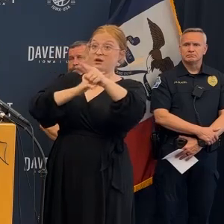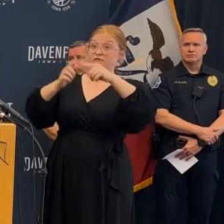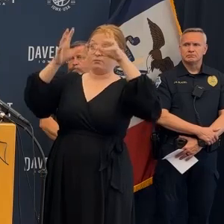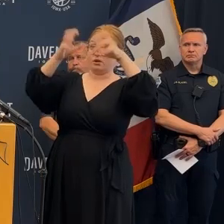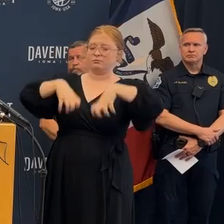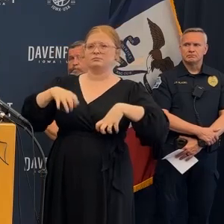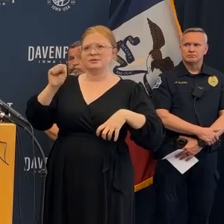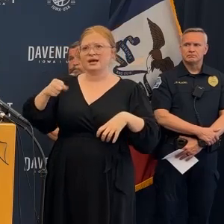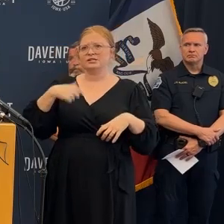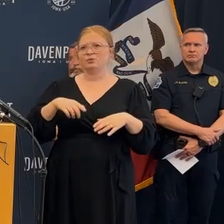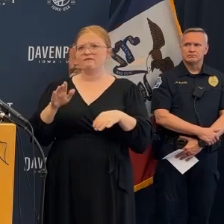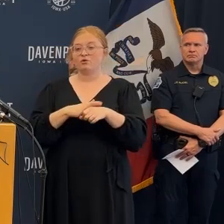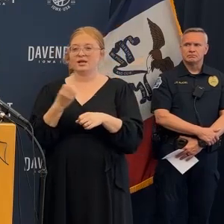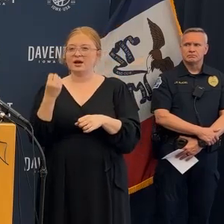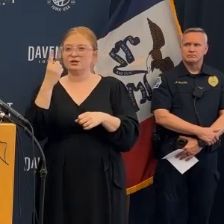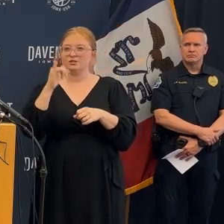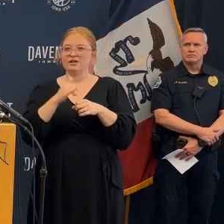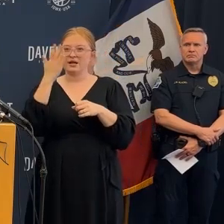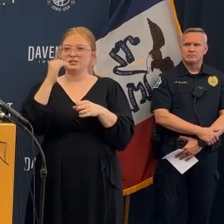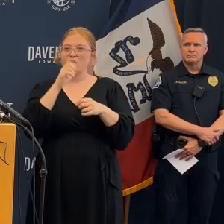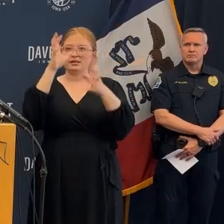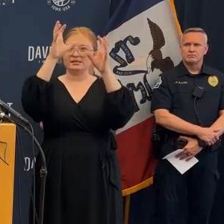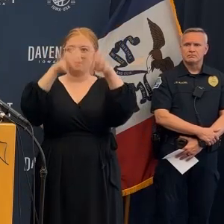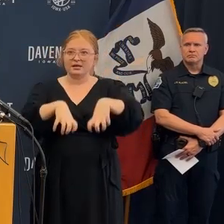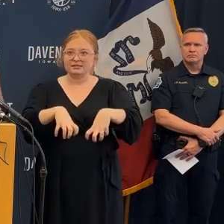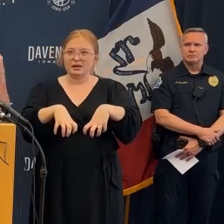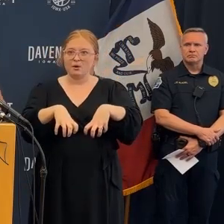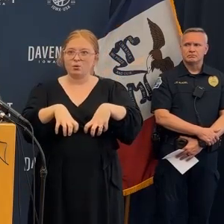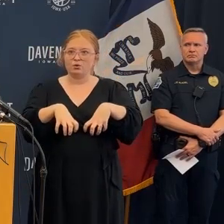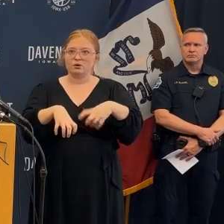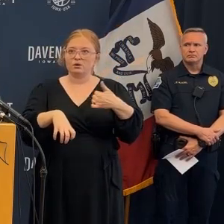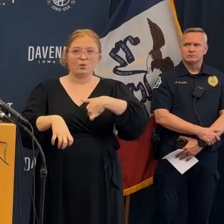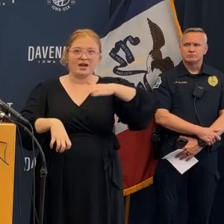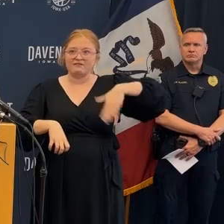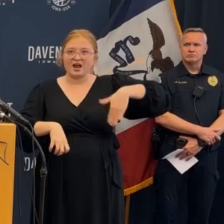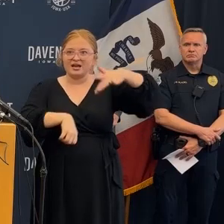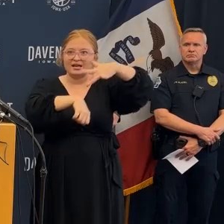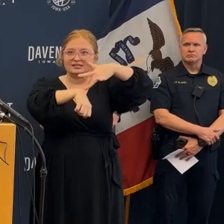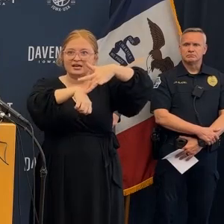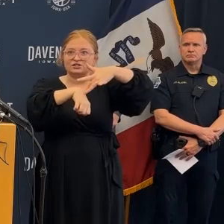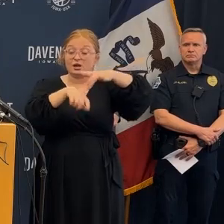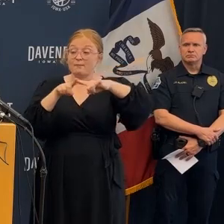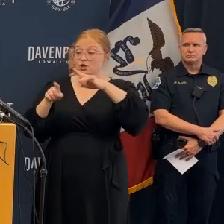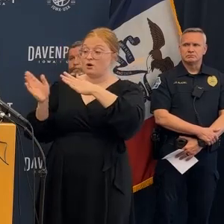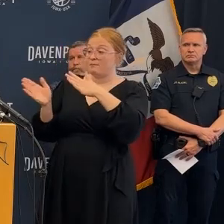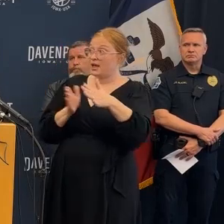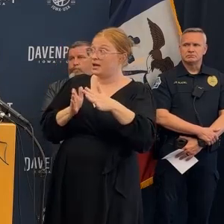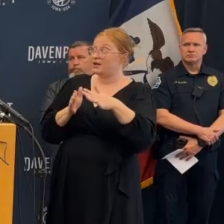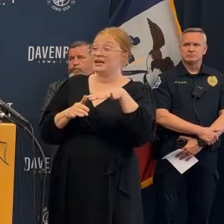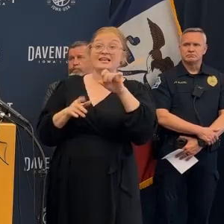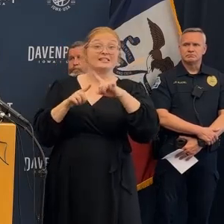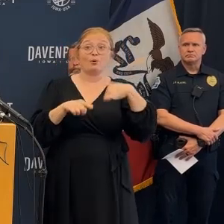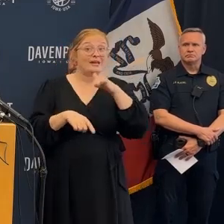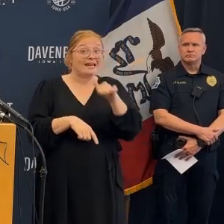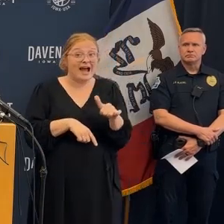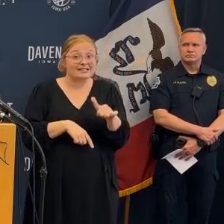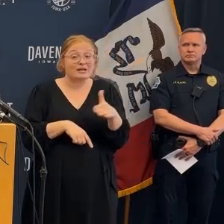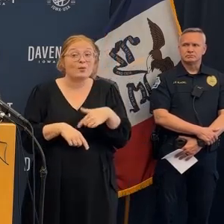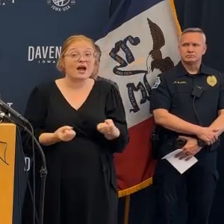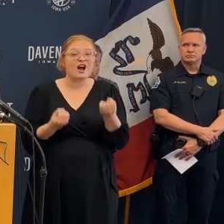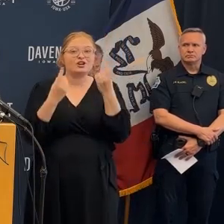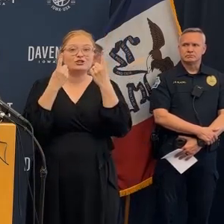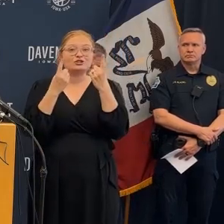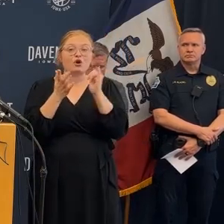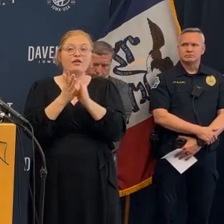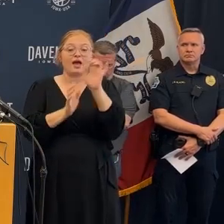and that you acknowledge that you believe everyone was out of the building at the time the information we had was you understand